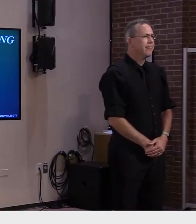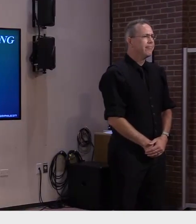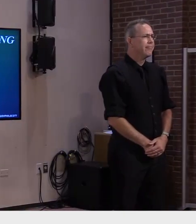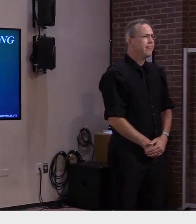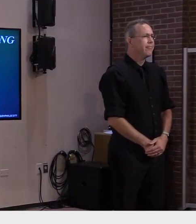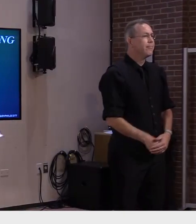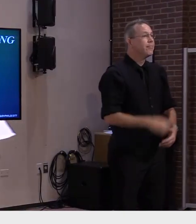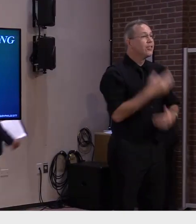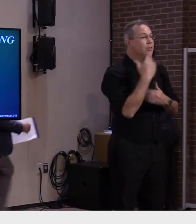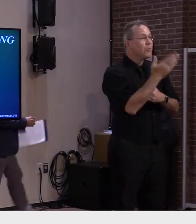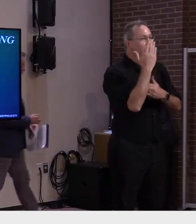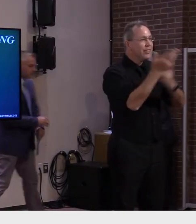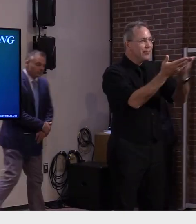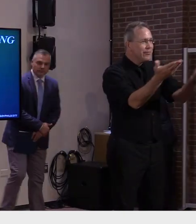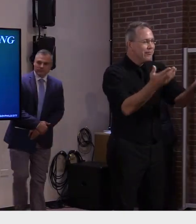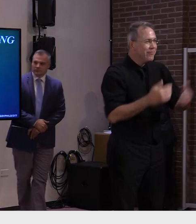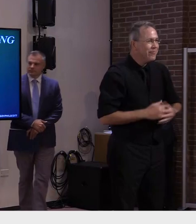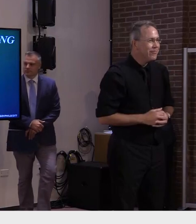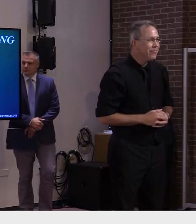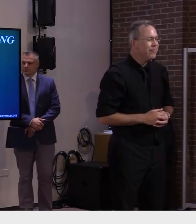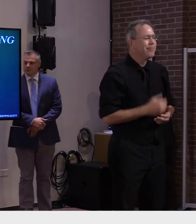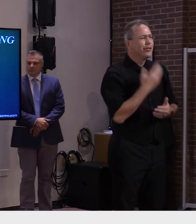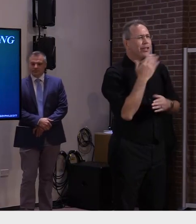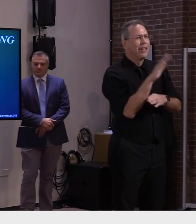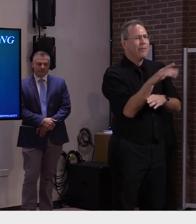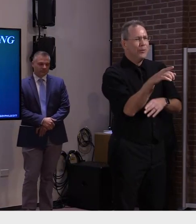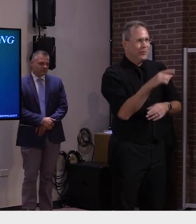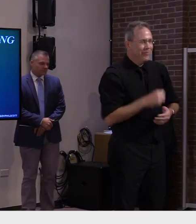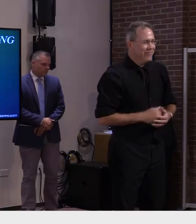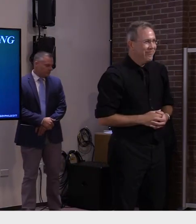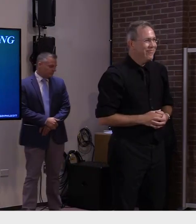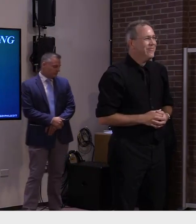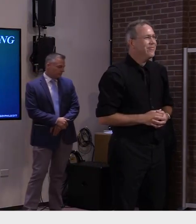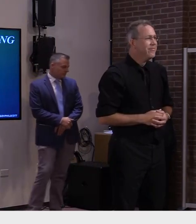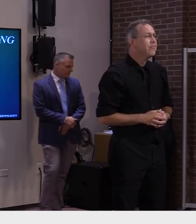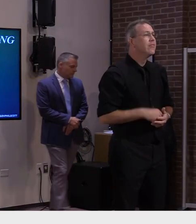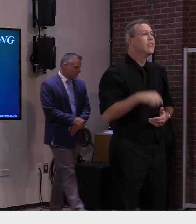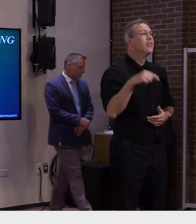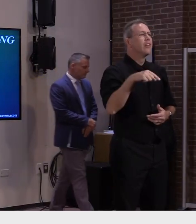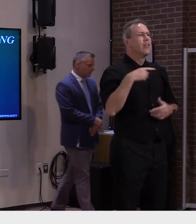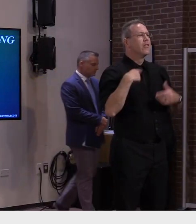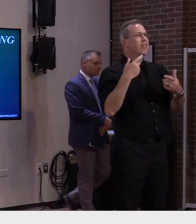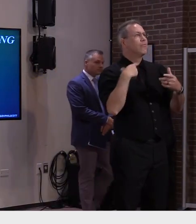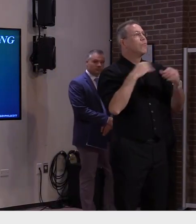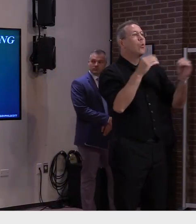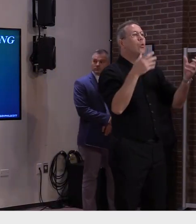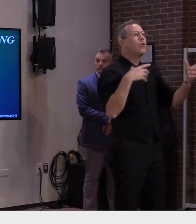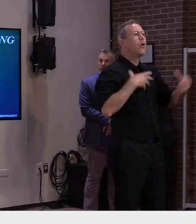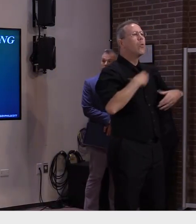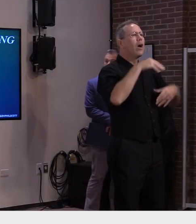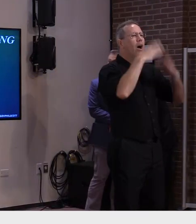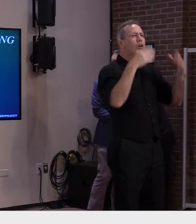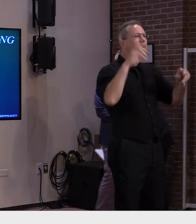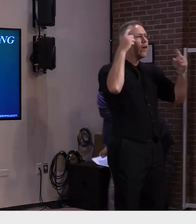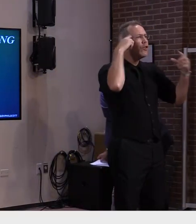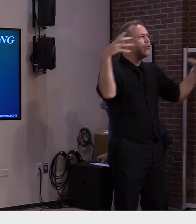good afternoon everyone there was no White House call today but there will be one next week